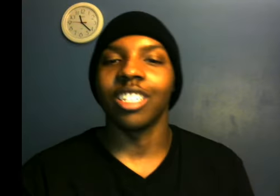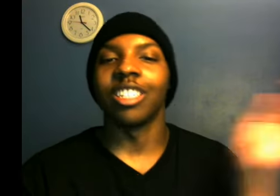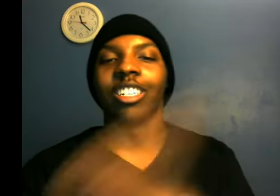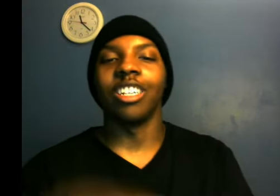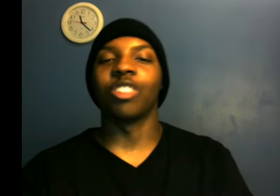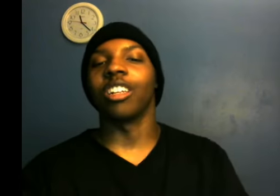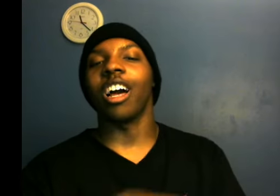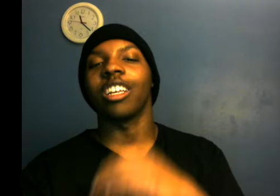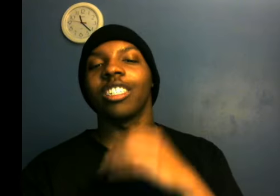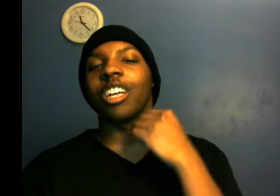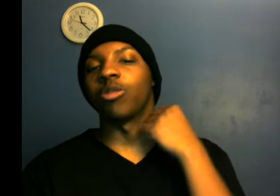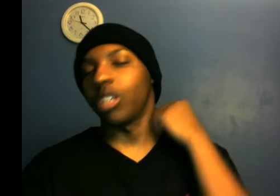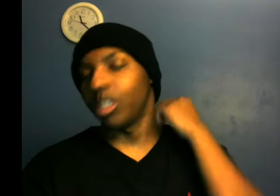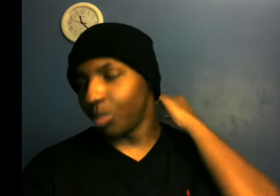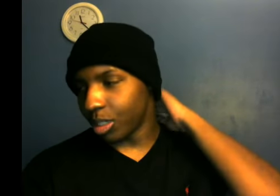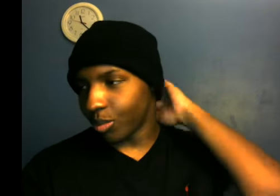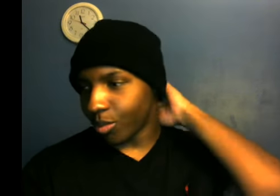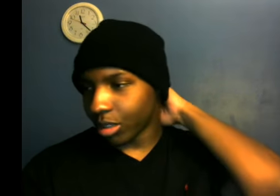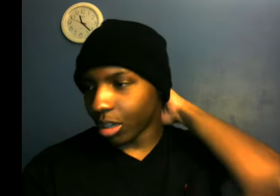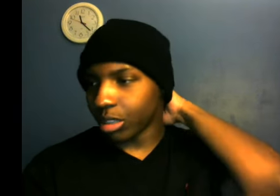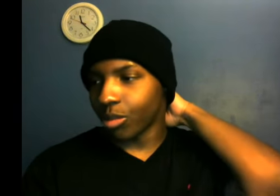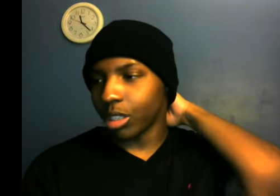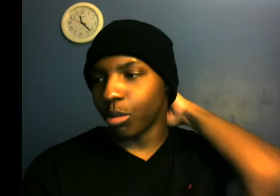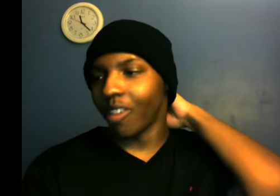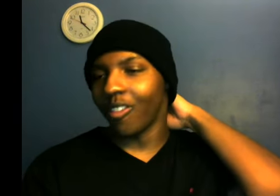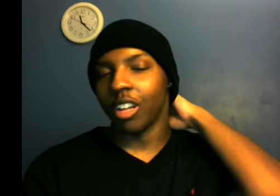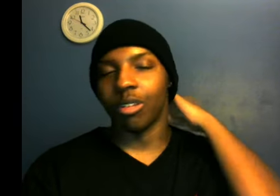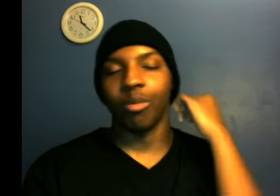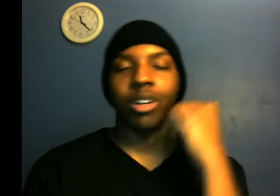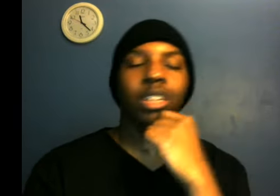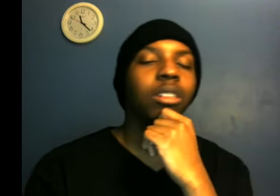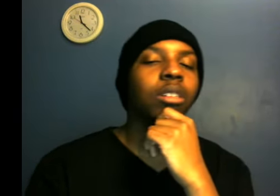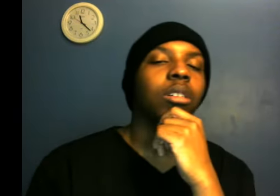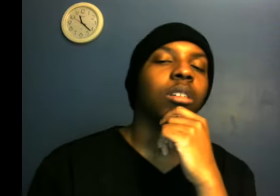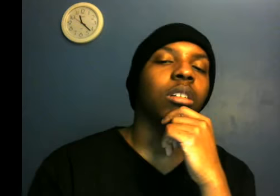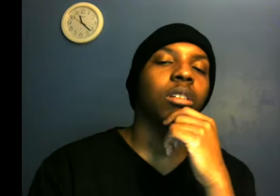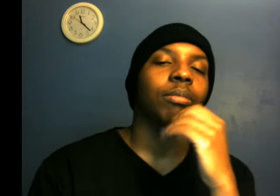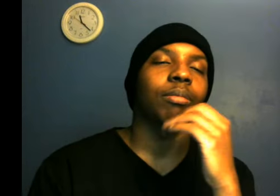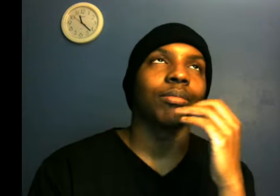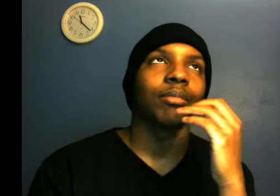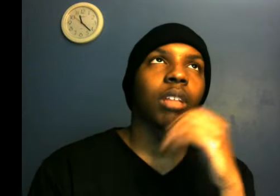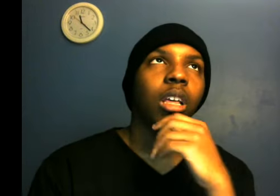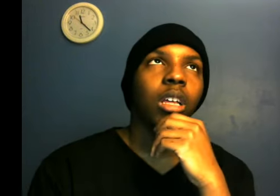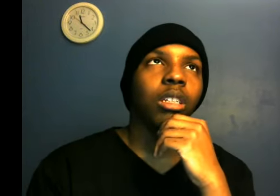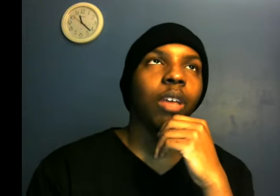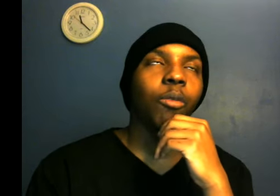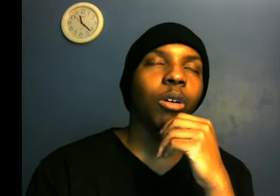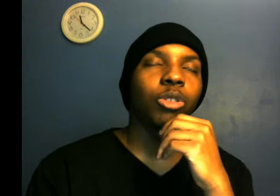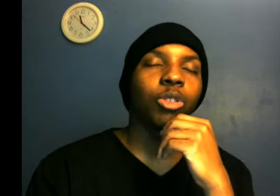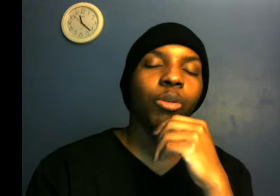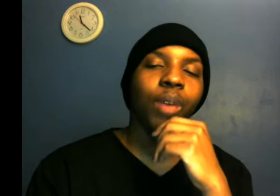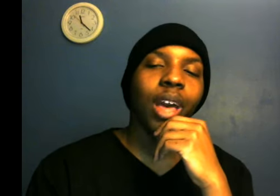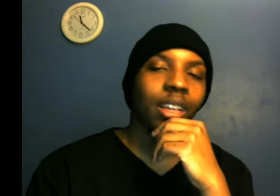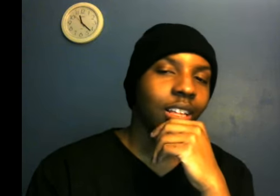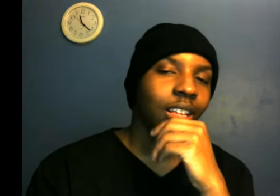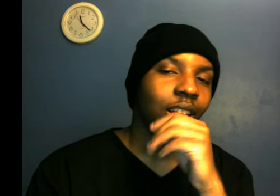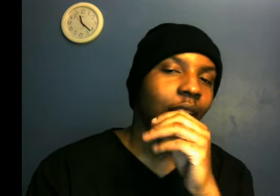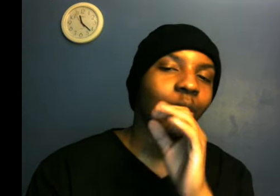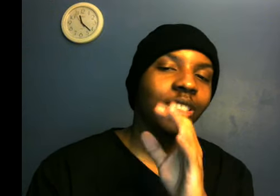is the Detroit Lions slash Reggie Bush. Thoughts on Reggie Bush video. But they want sue back. I'm on the